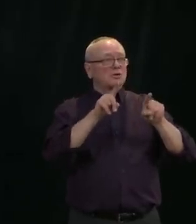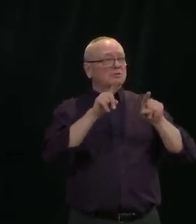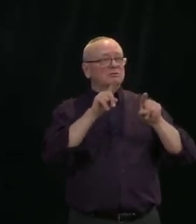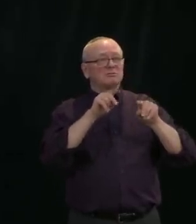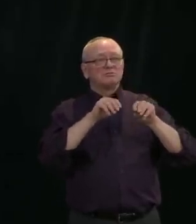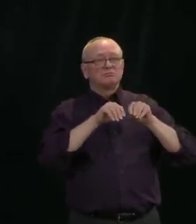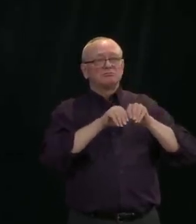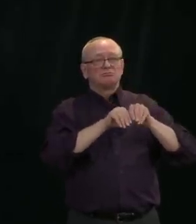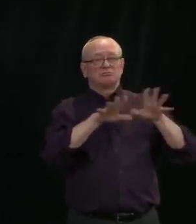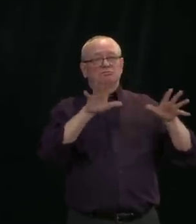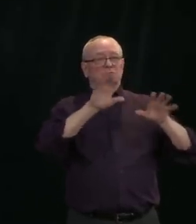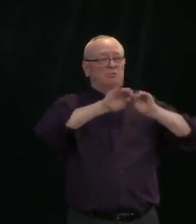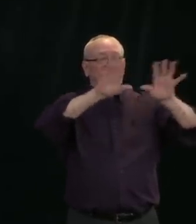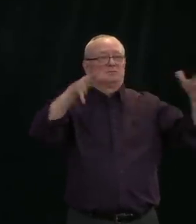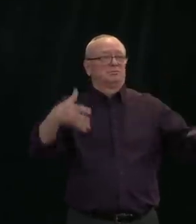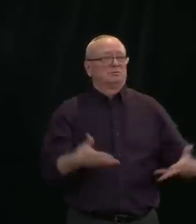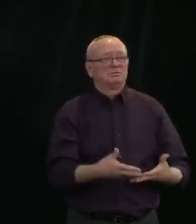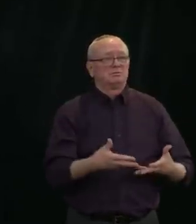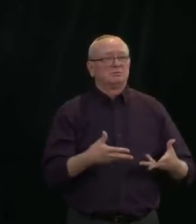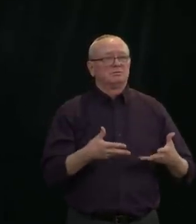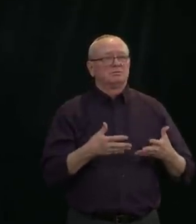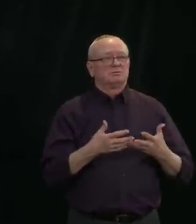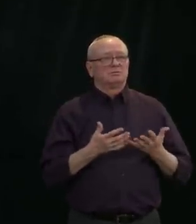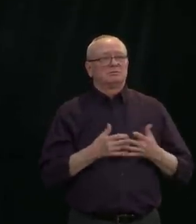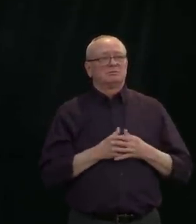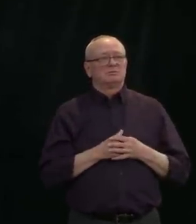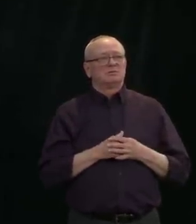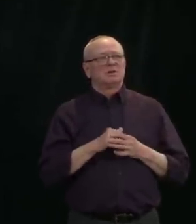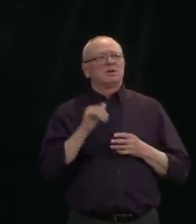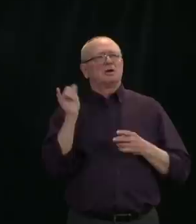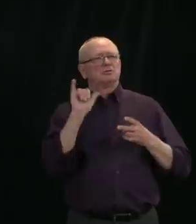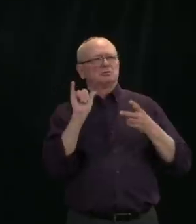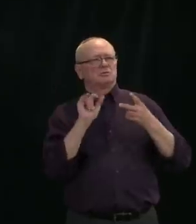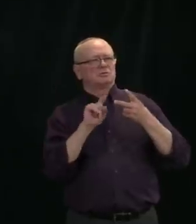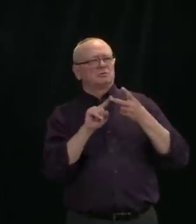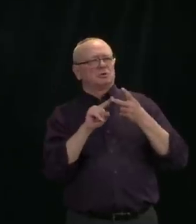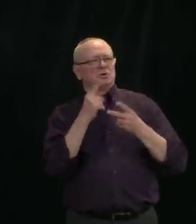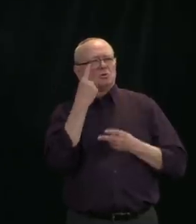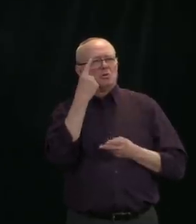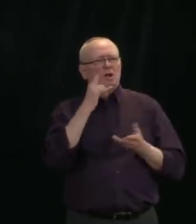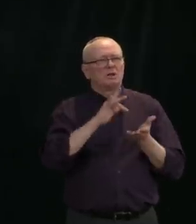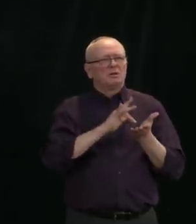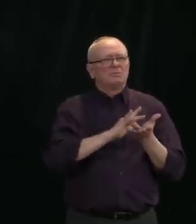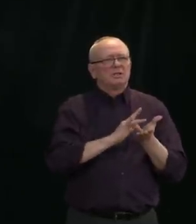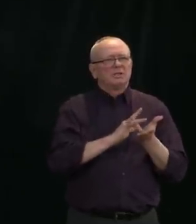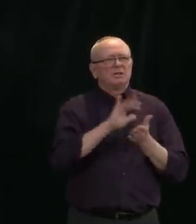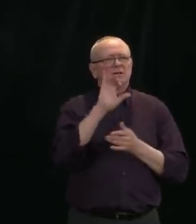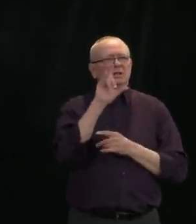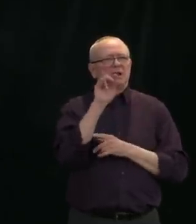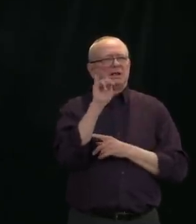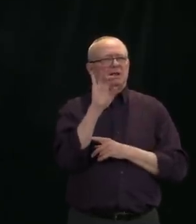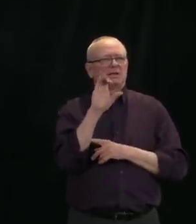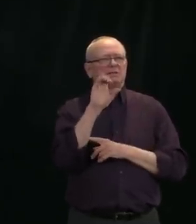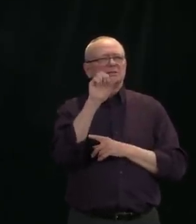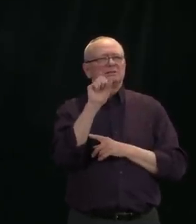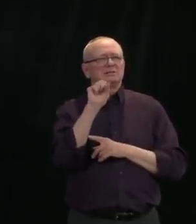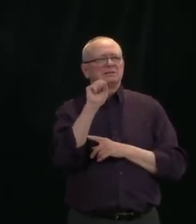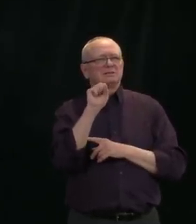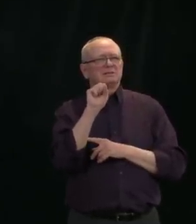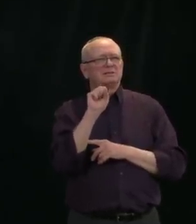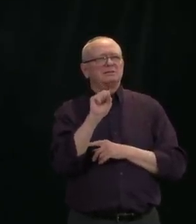similarly, a medical clinic in Sundry has said that changes you've made to health doctors who work in hospitals